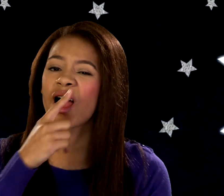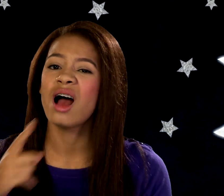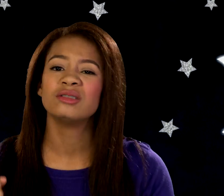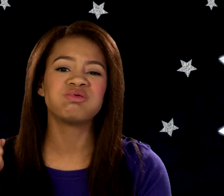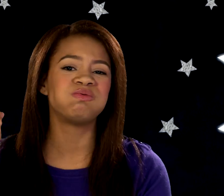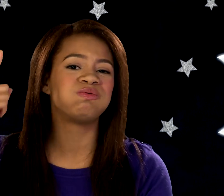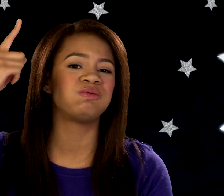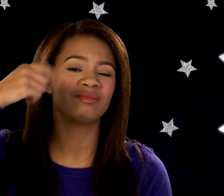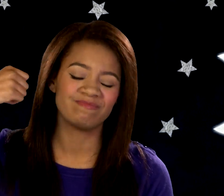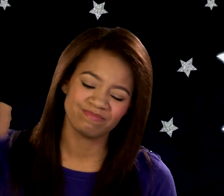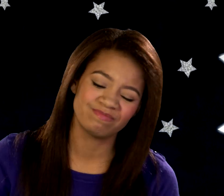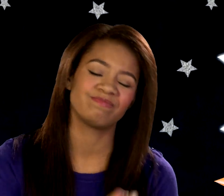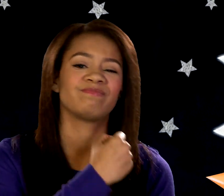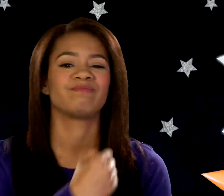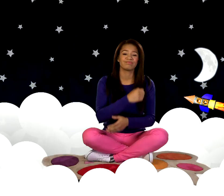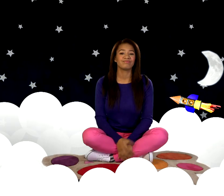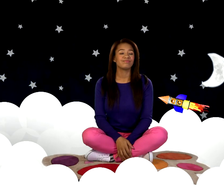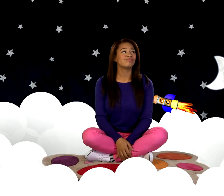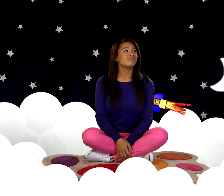Well that's it then I guess That we can't go up there